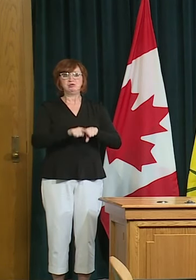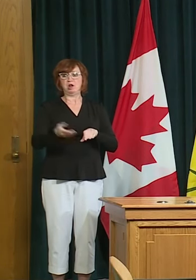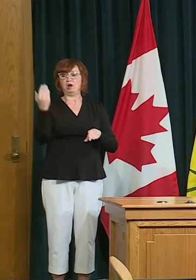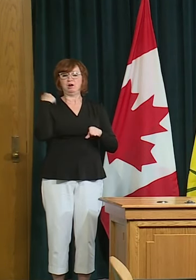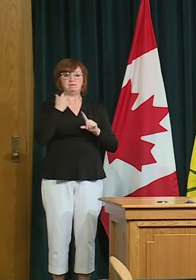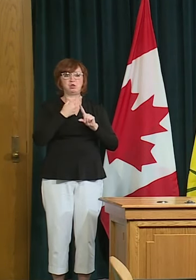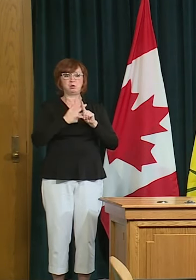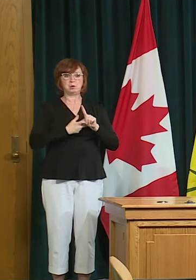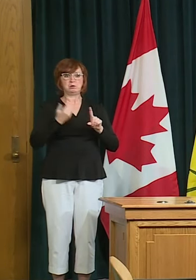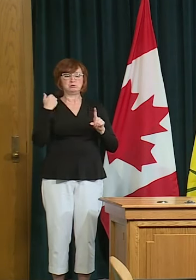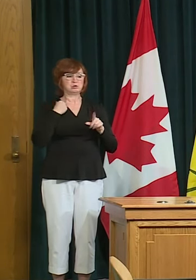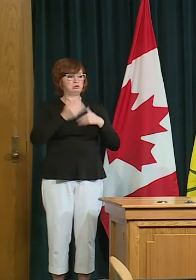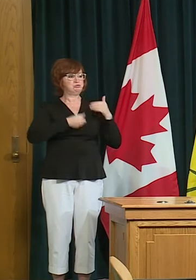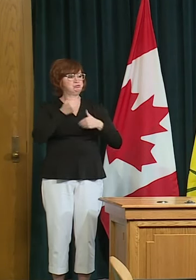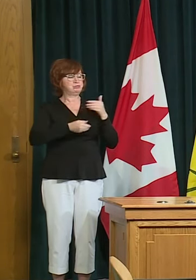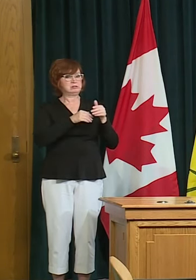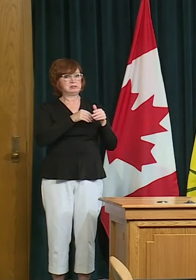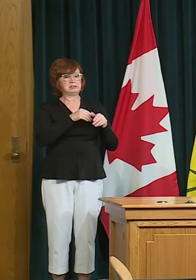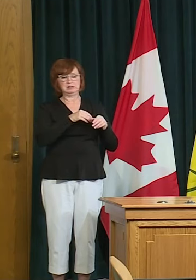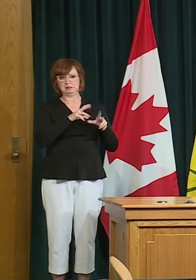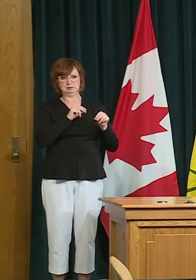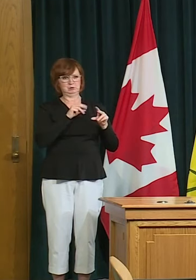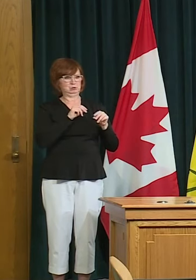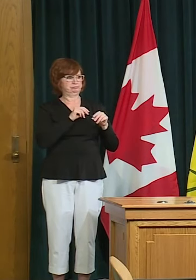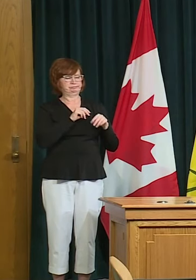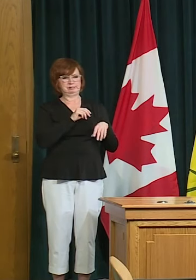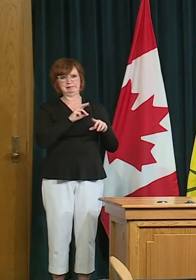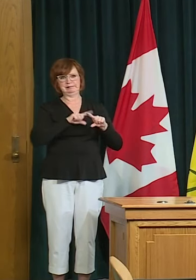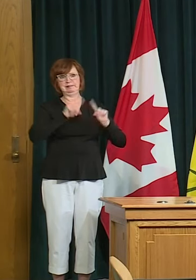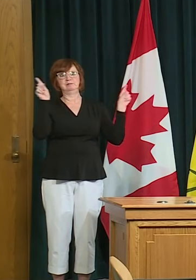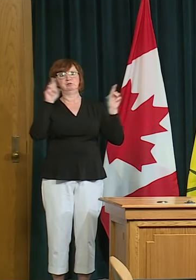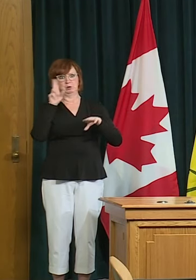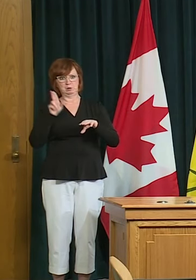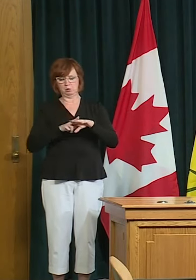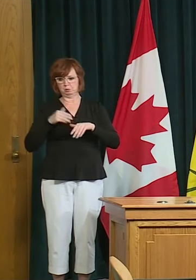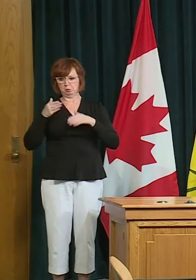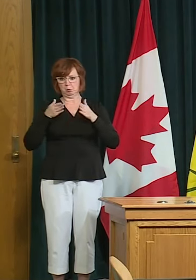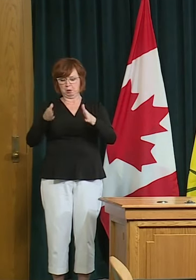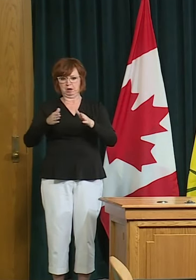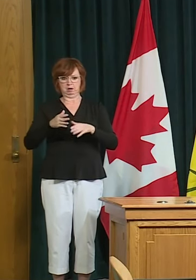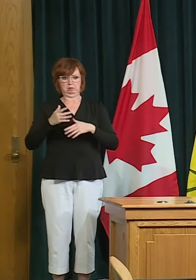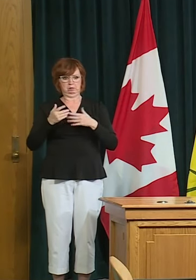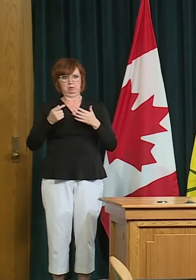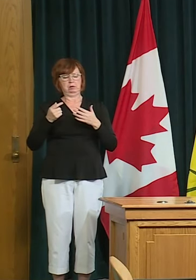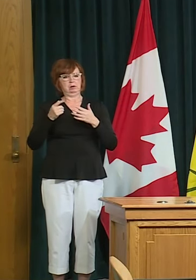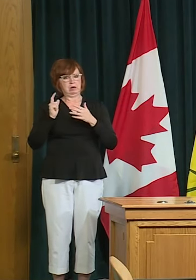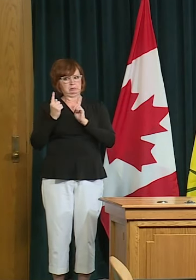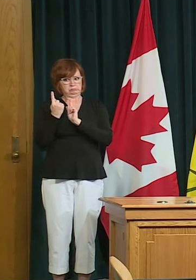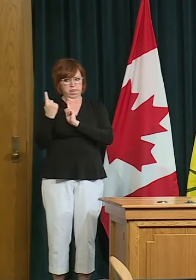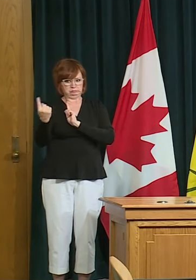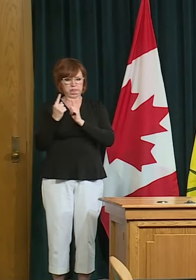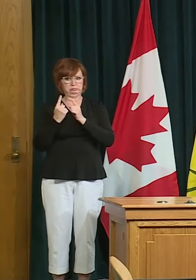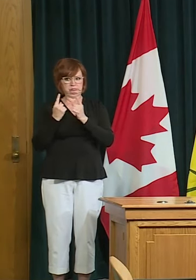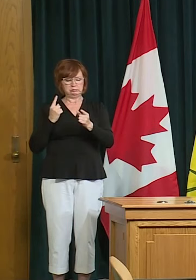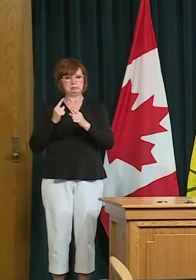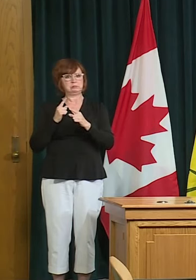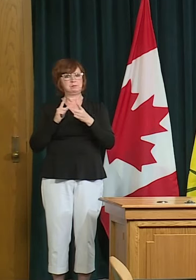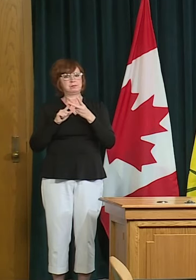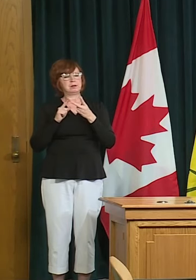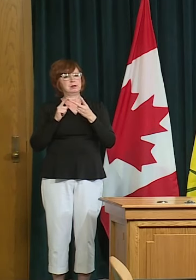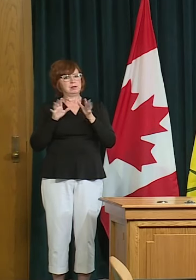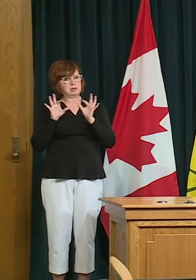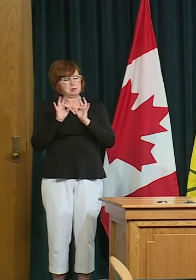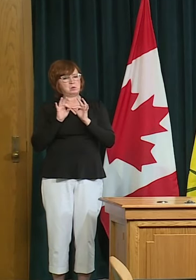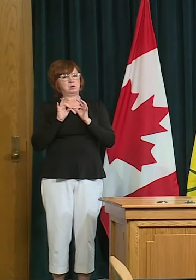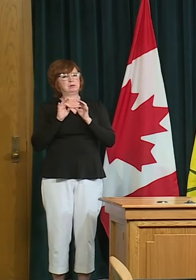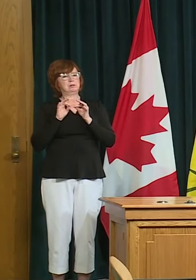are now engaging in more and more leisure activity and and economic opportunities going forward starting